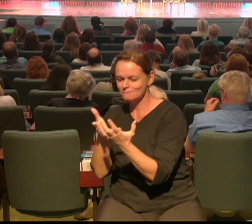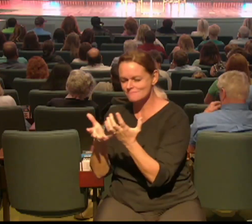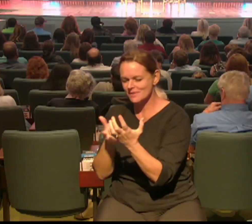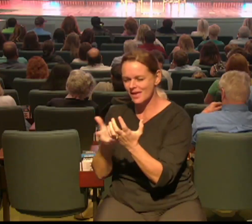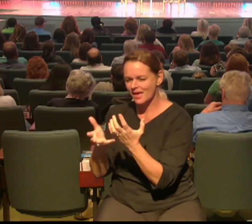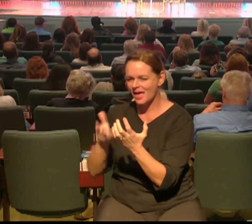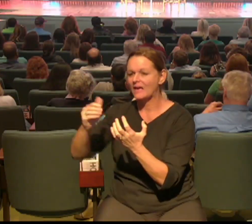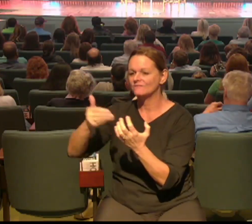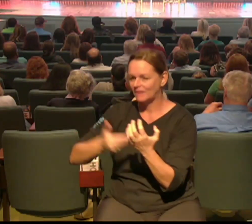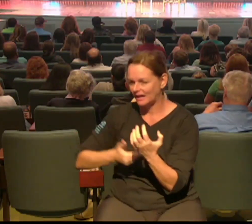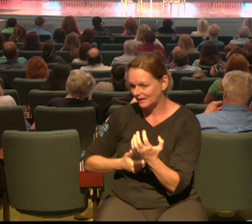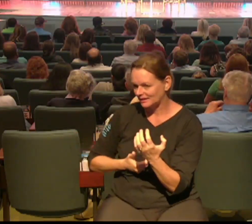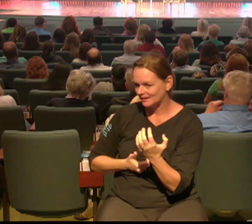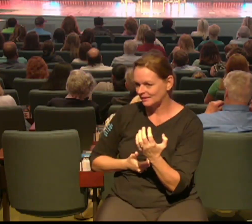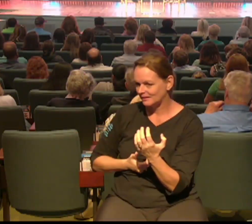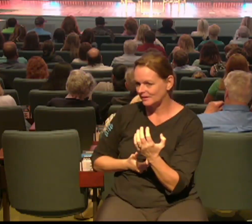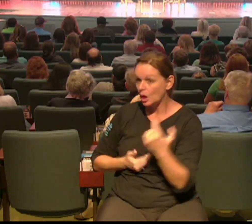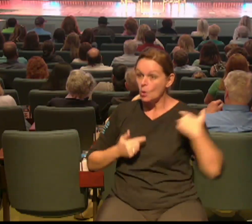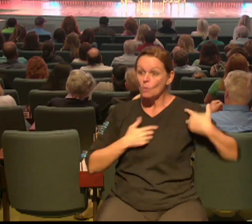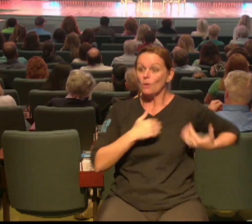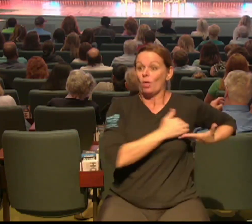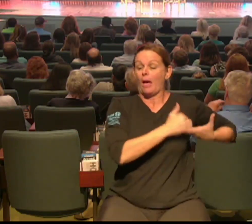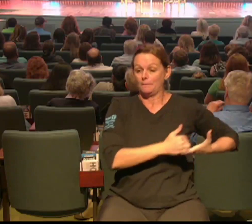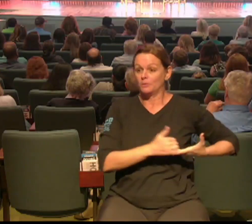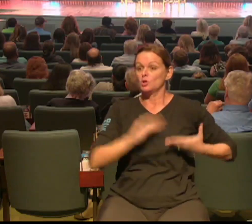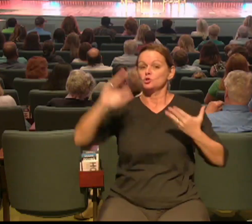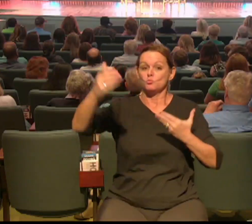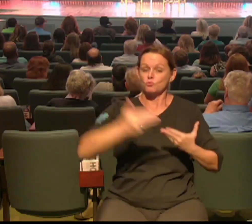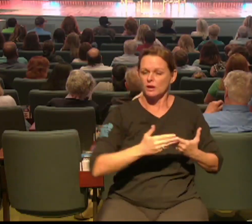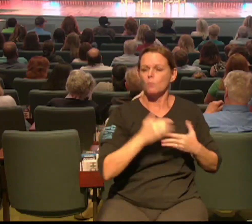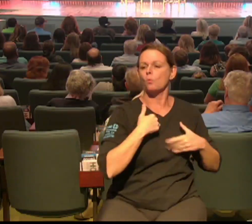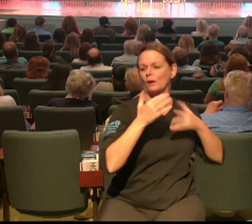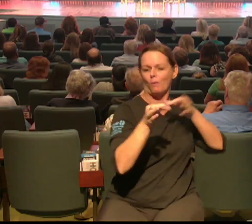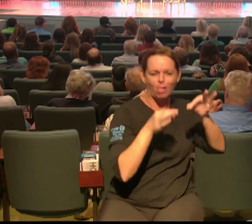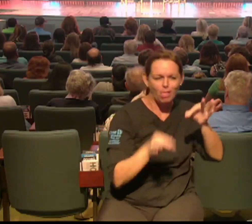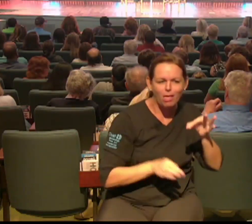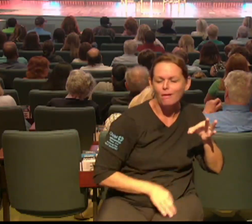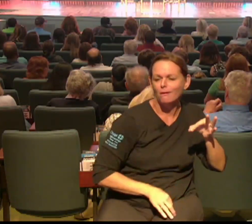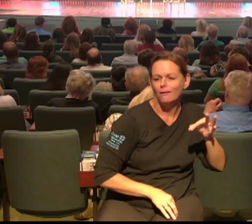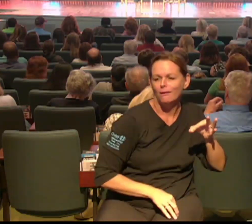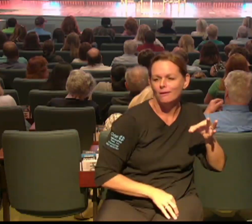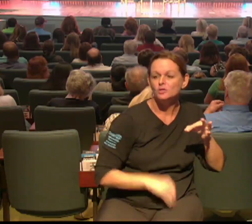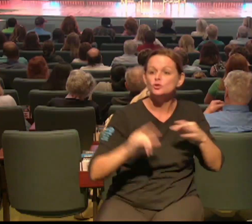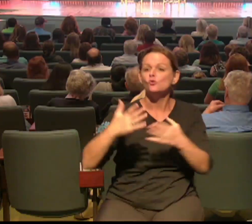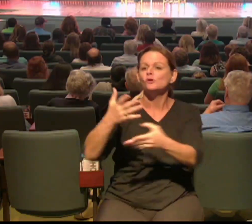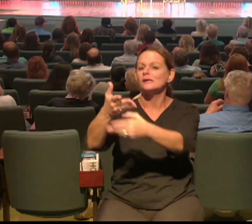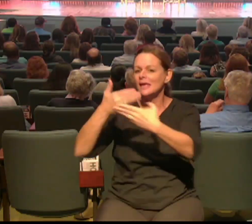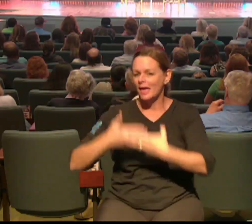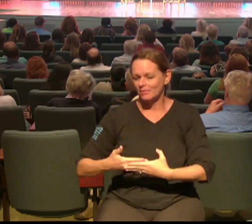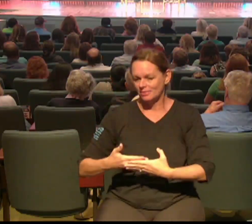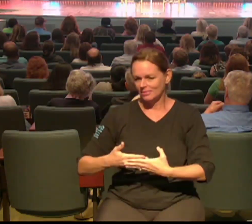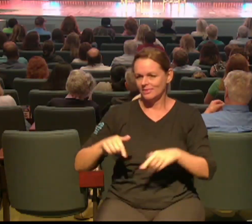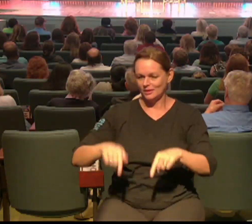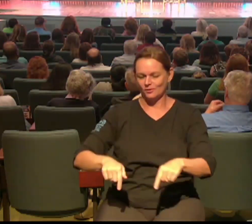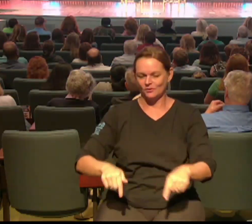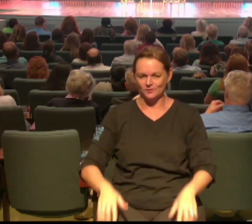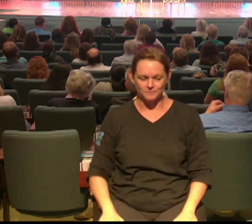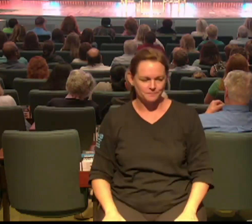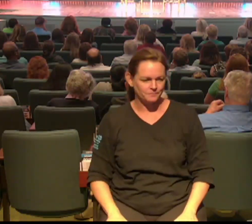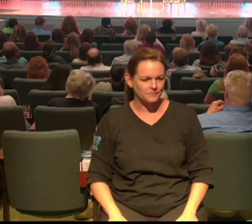either in fact earlier Jesus called Philip we read that verse about him calling Philip and then Philip goes to find his friend Nathaniel to tell him about